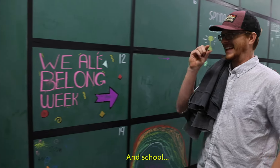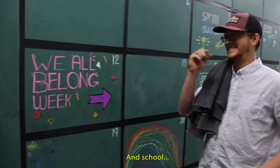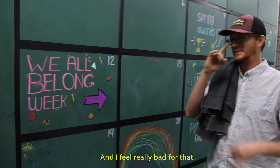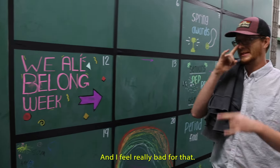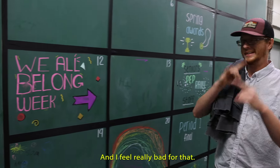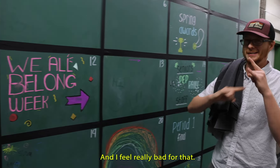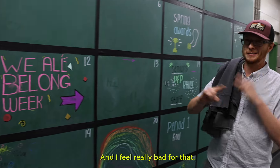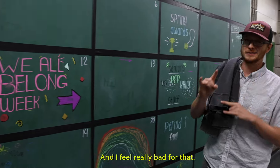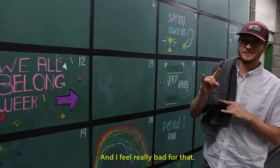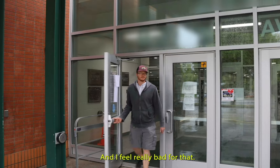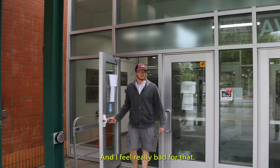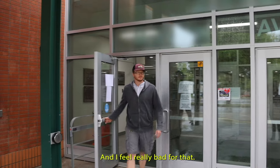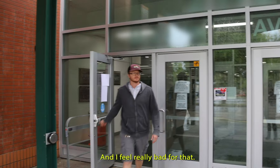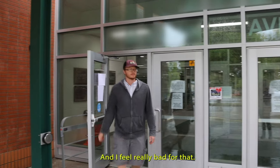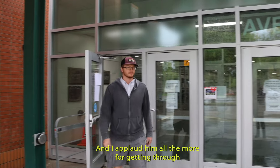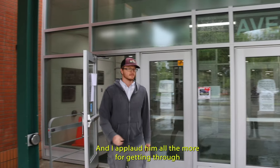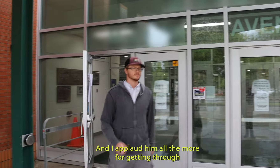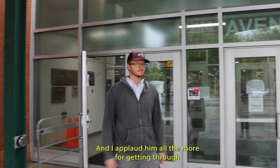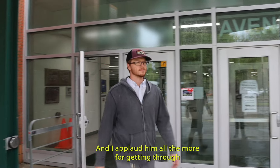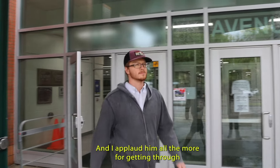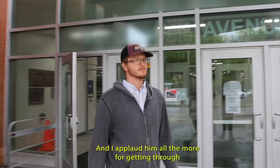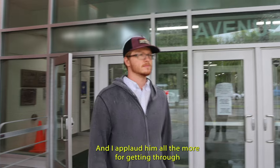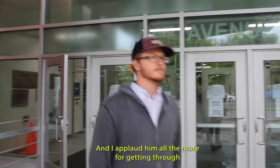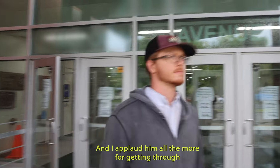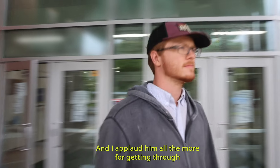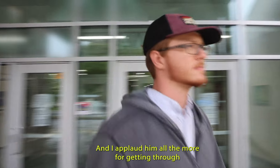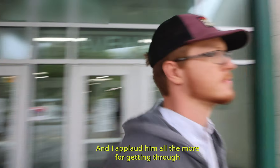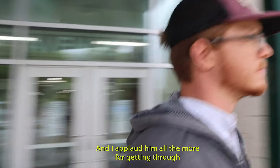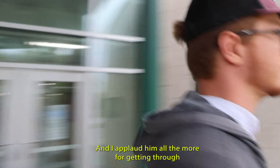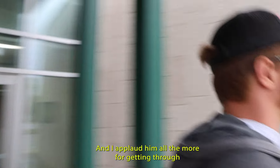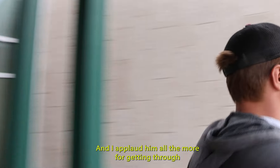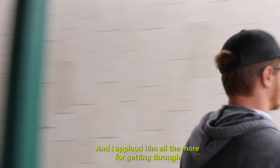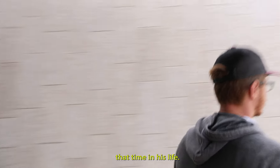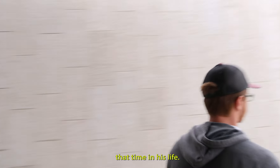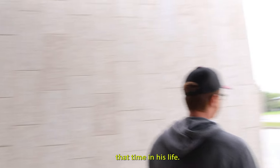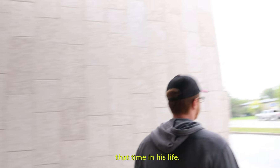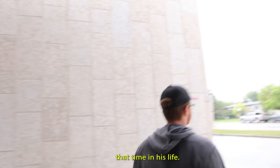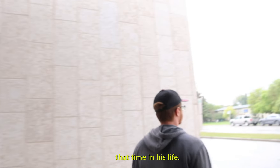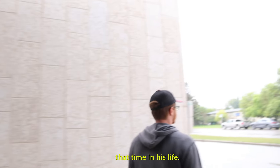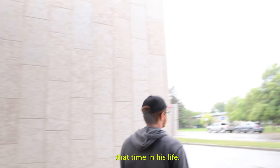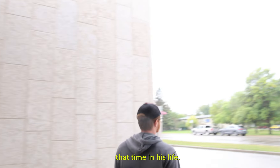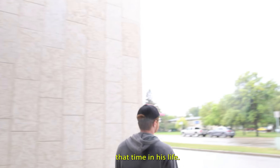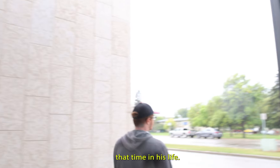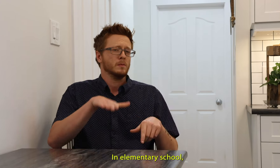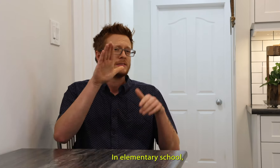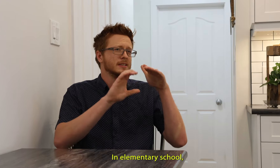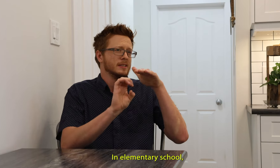And I feel really bad for that. And I applaud him all the more for getting through that time in his life. In elementary